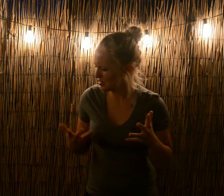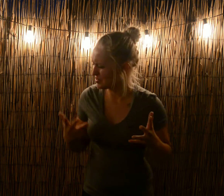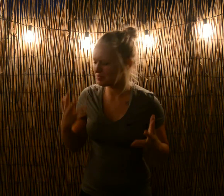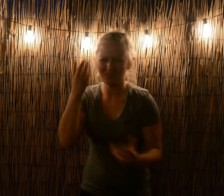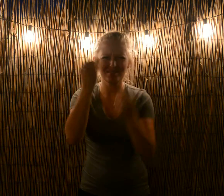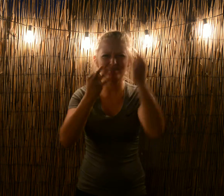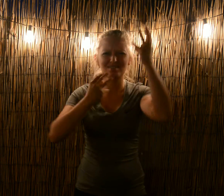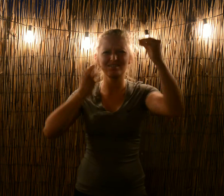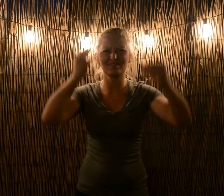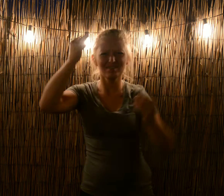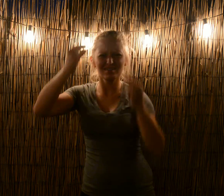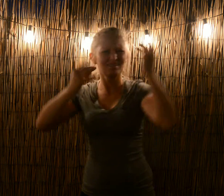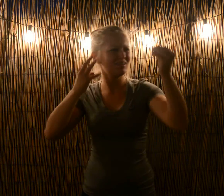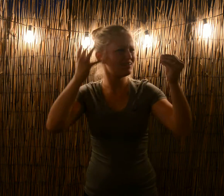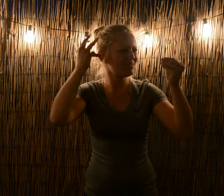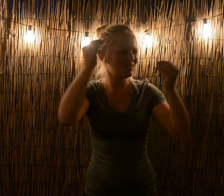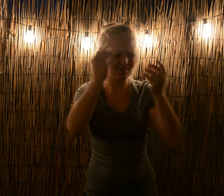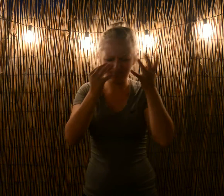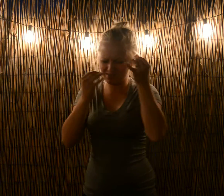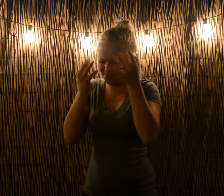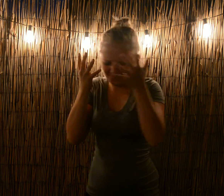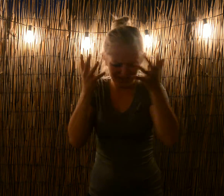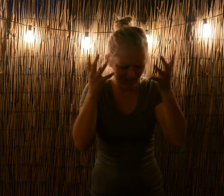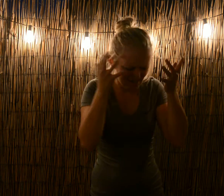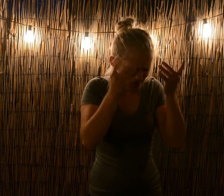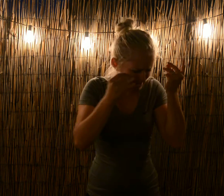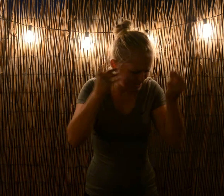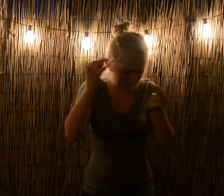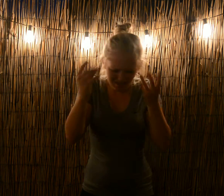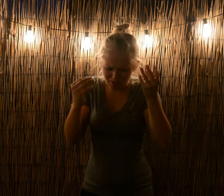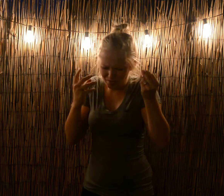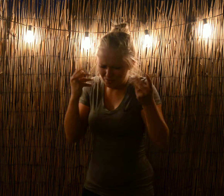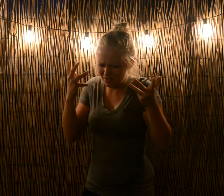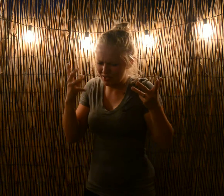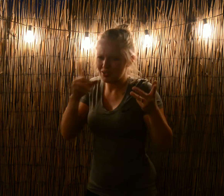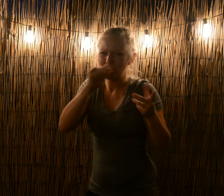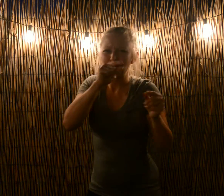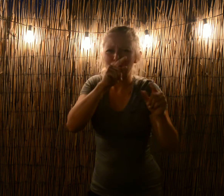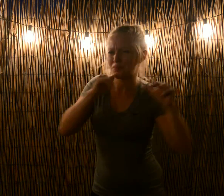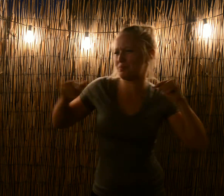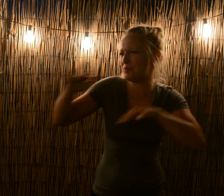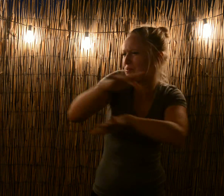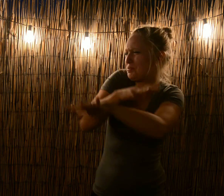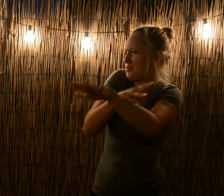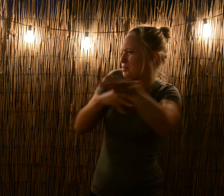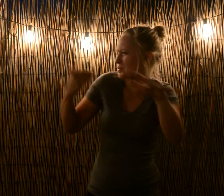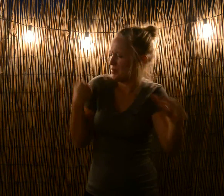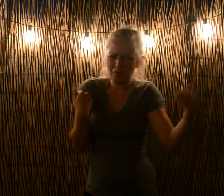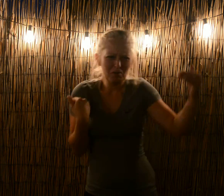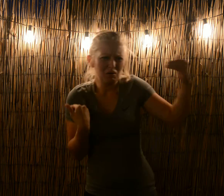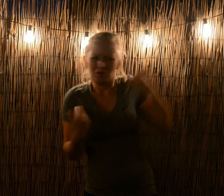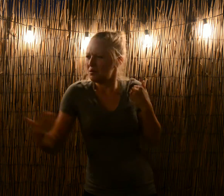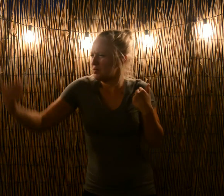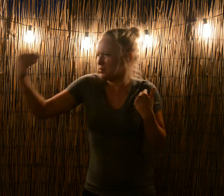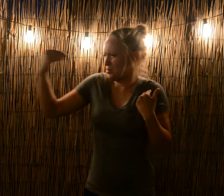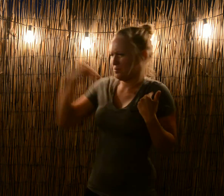When, when the fire's at my feet again And the